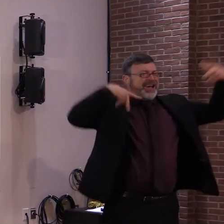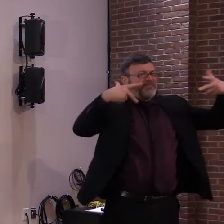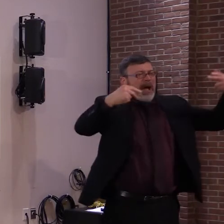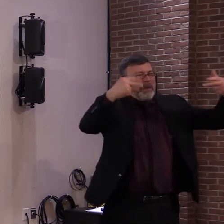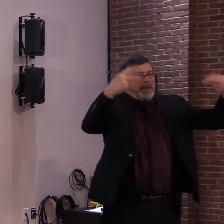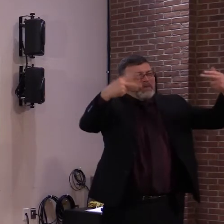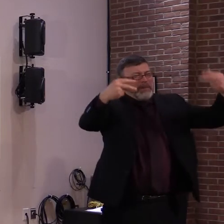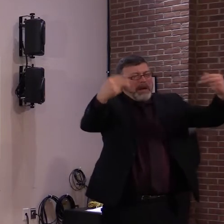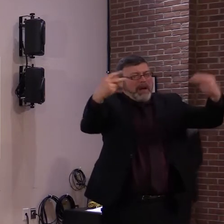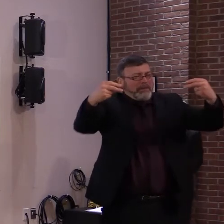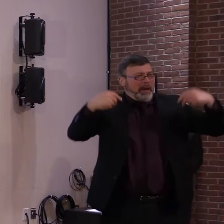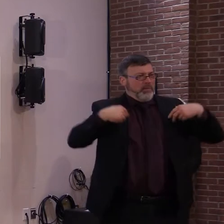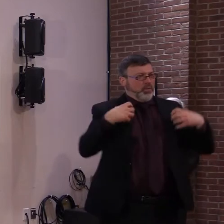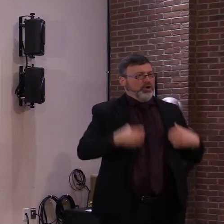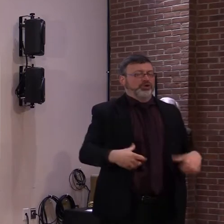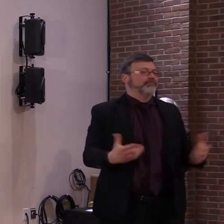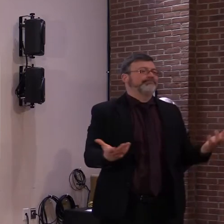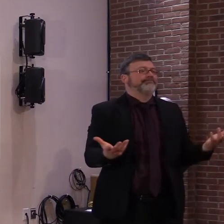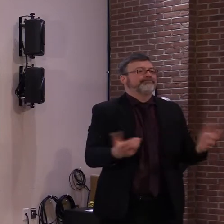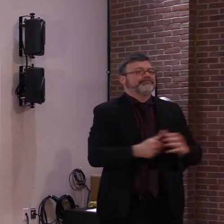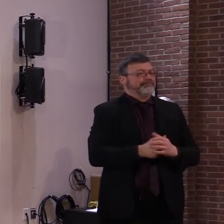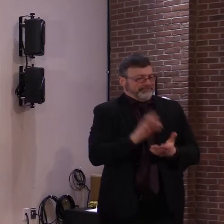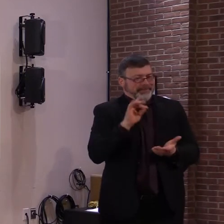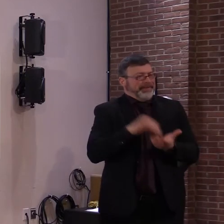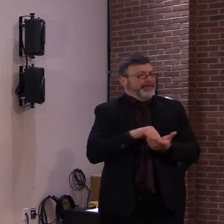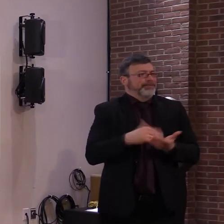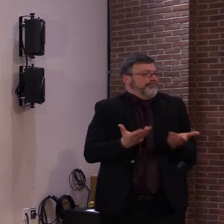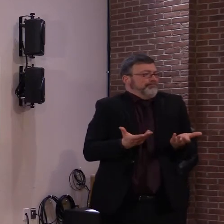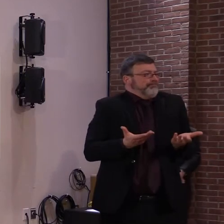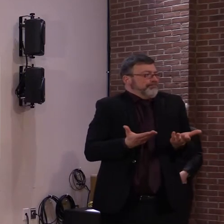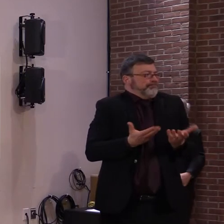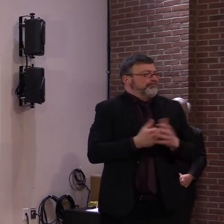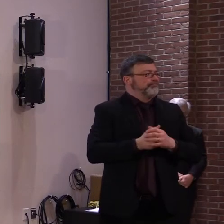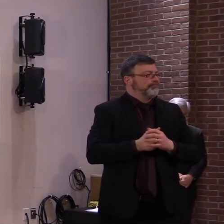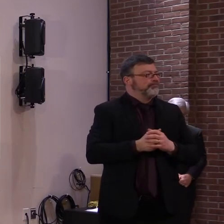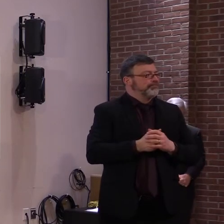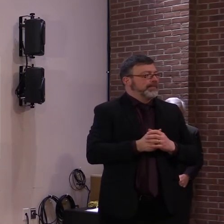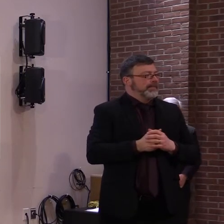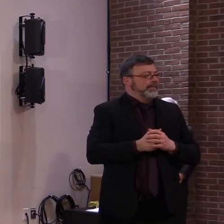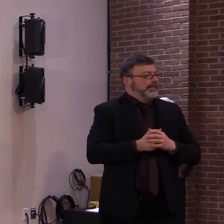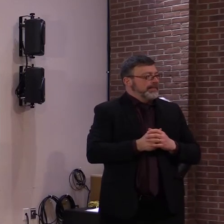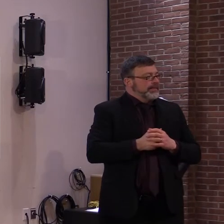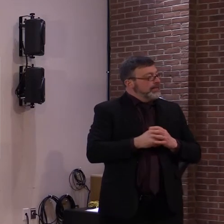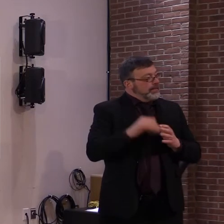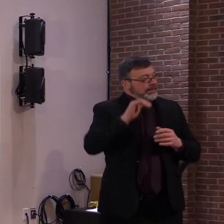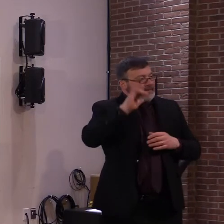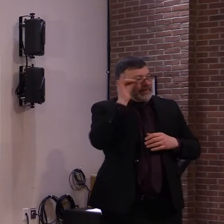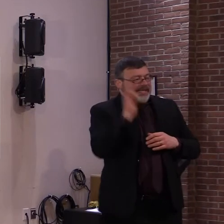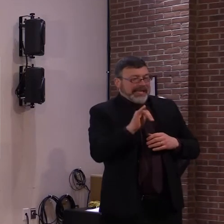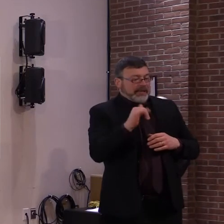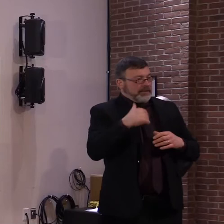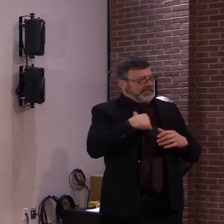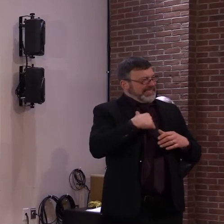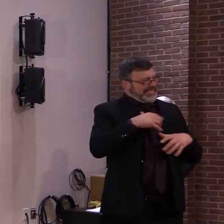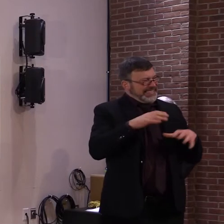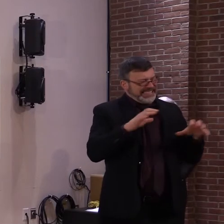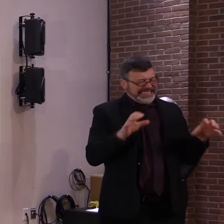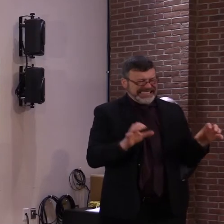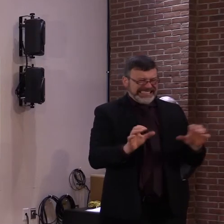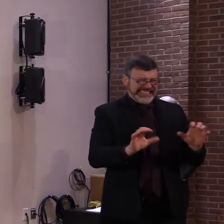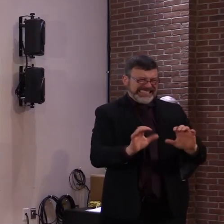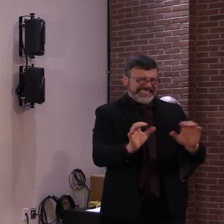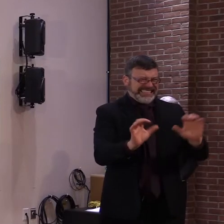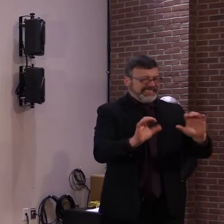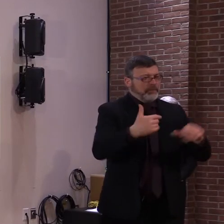As you've heard from the Secretary, it is a complicated process that's changing quickly and we still have a long way to go.